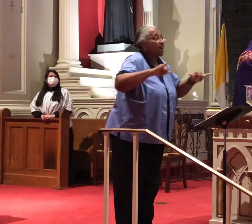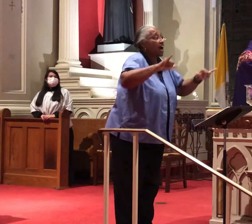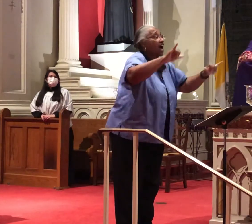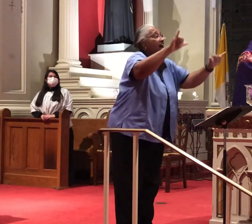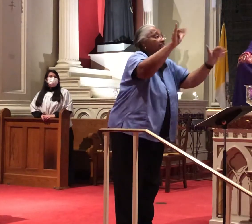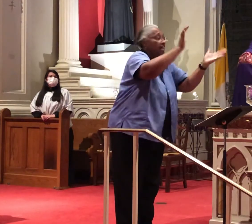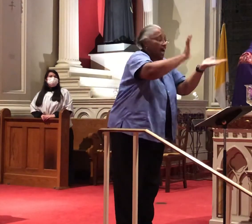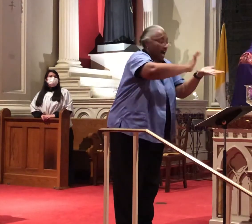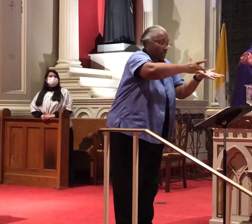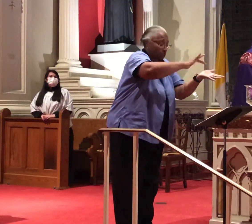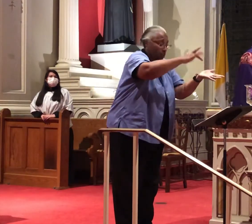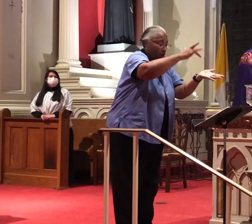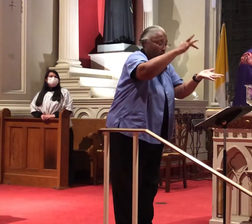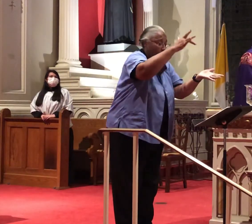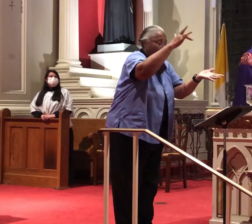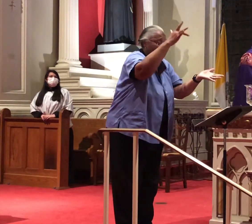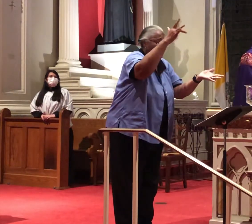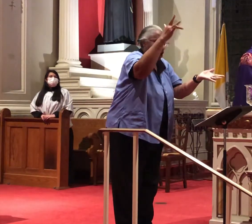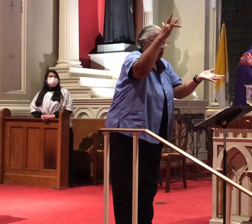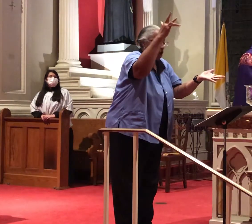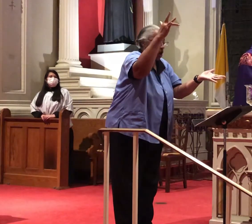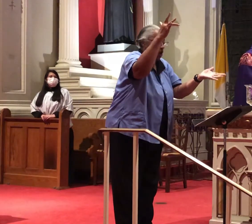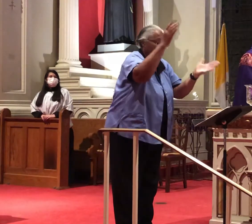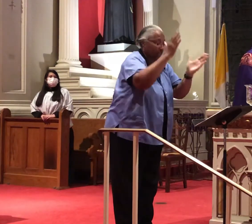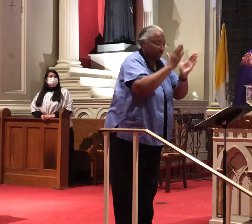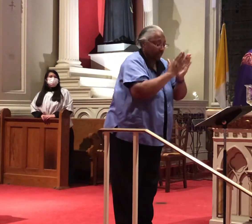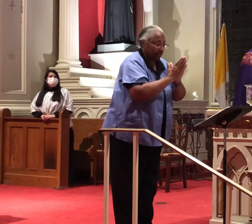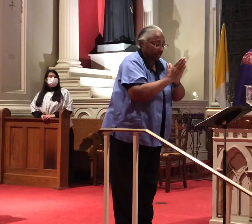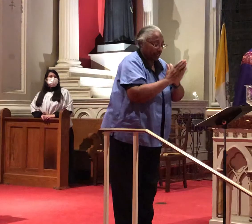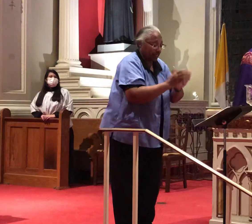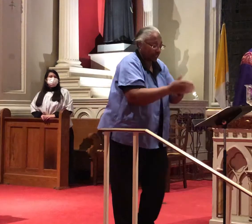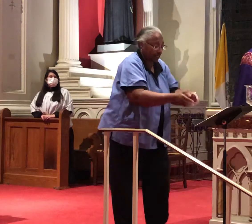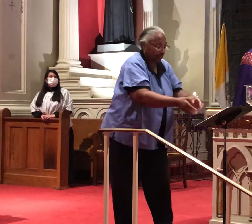the land that's glory.